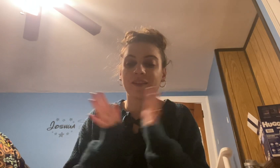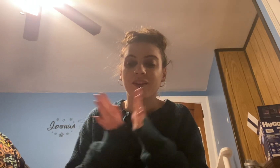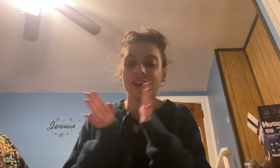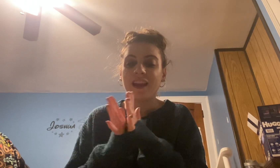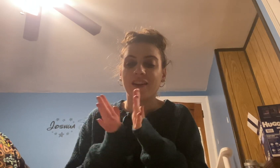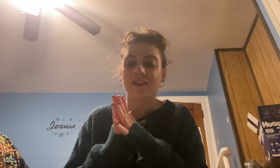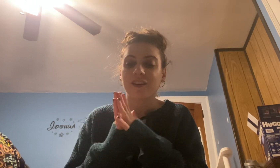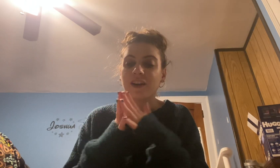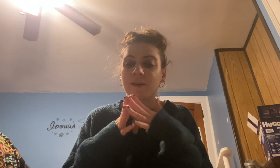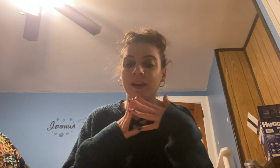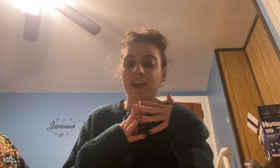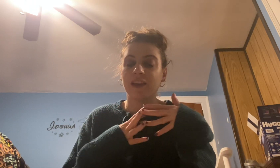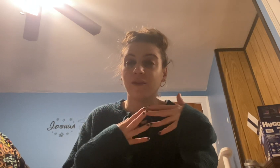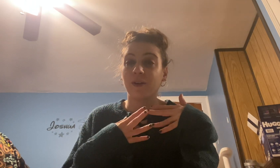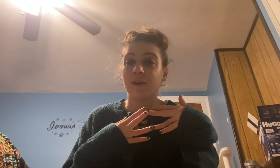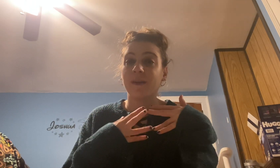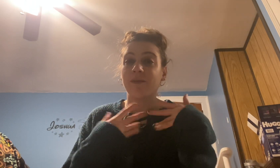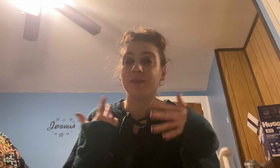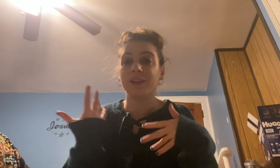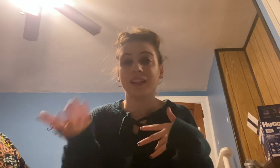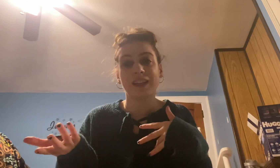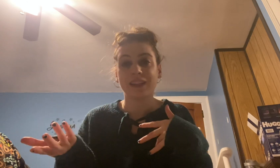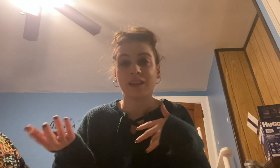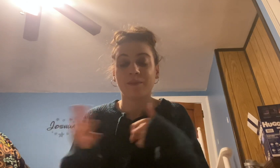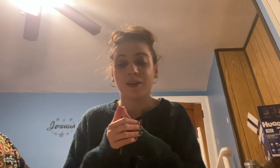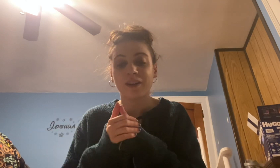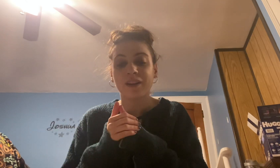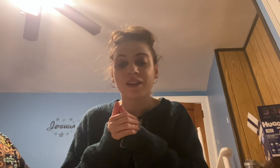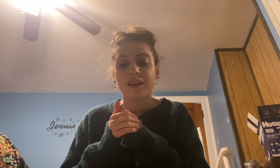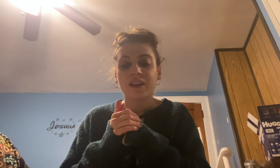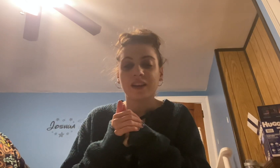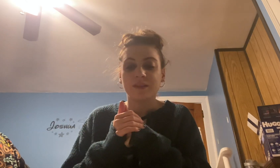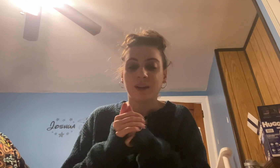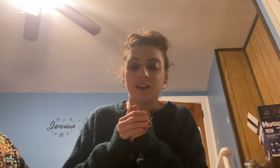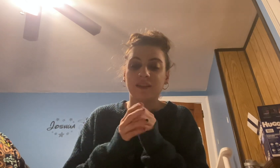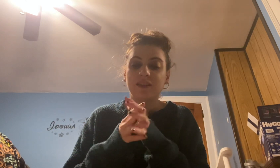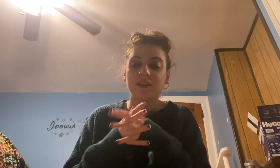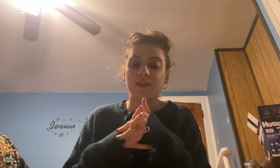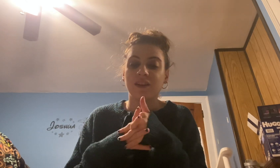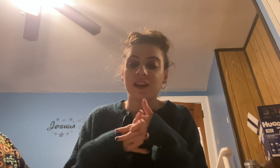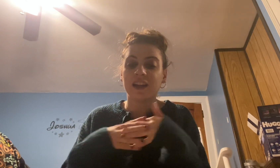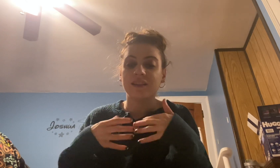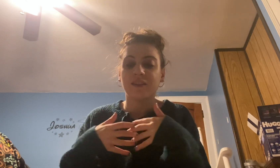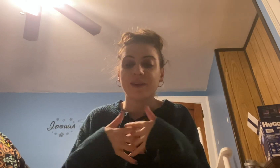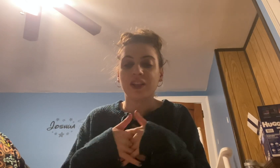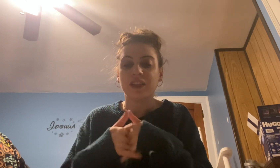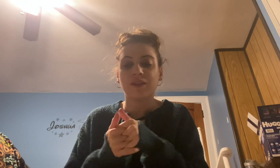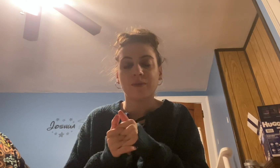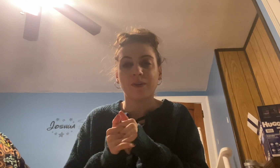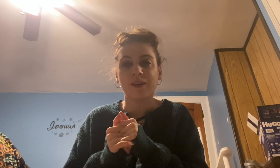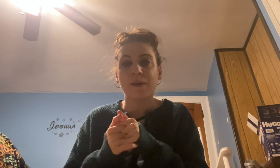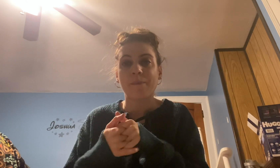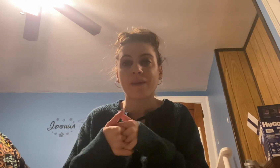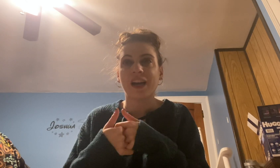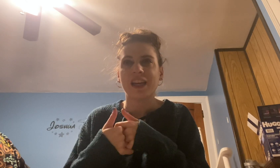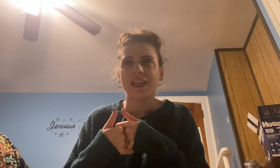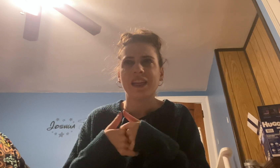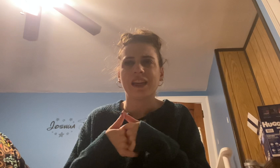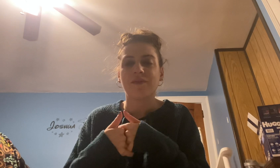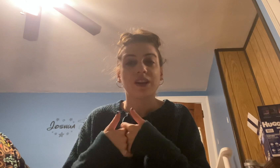38, A Girl in Heart by Kelly Orem. I really, really liked that book as well. 39, To Love by Jason Thorne by, I forget